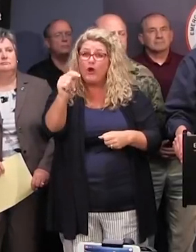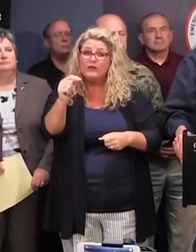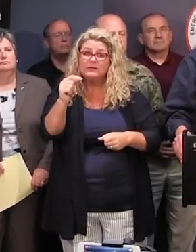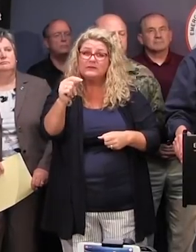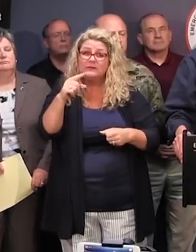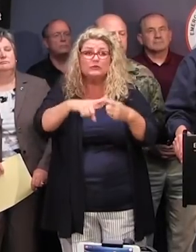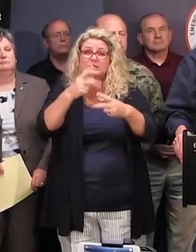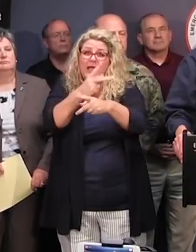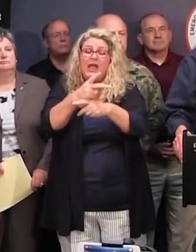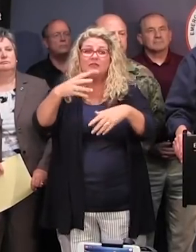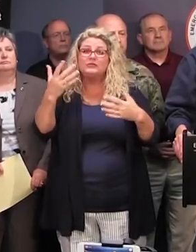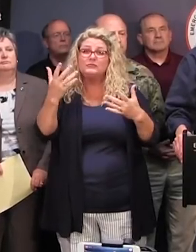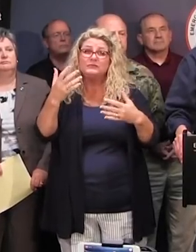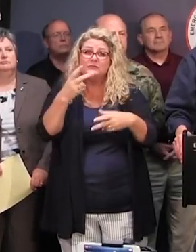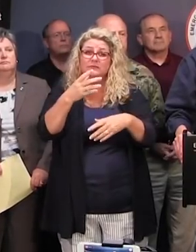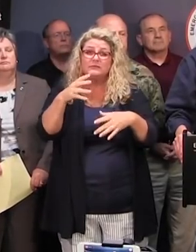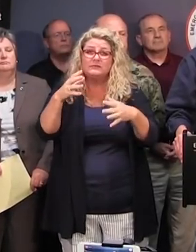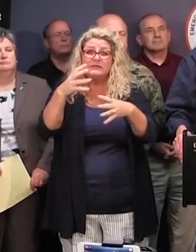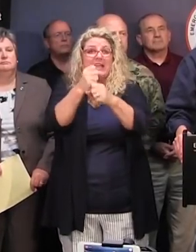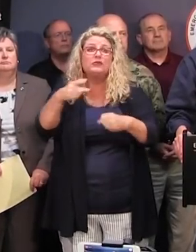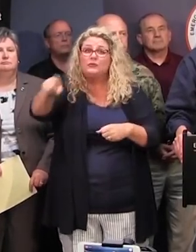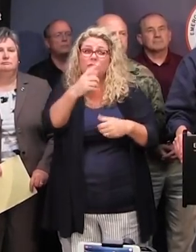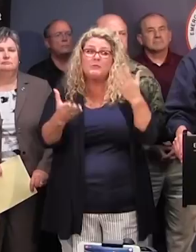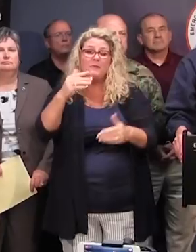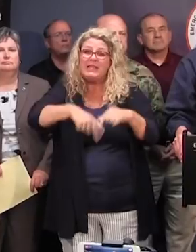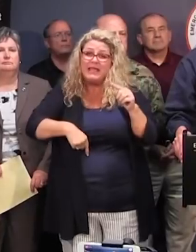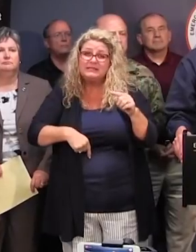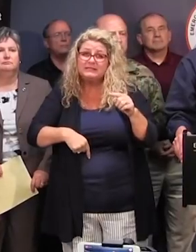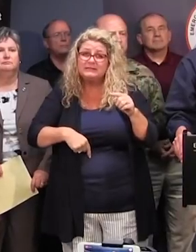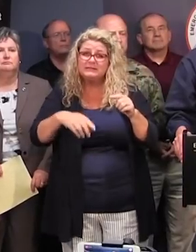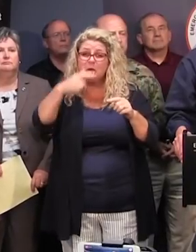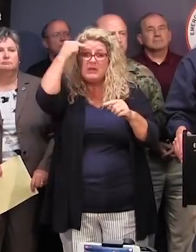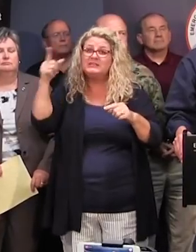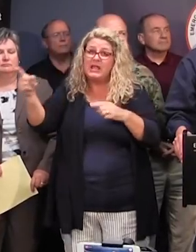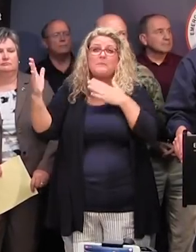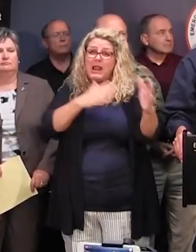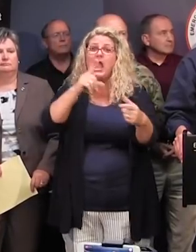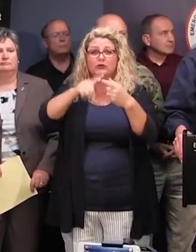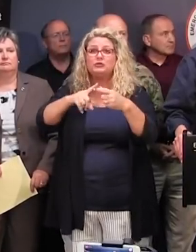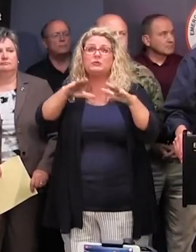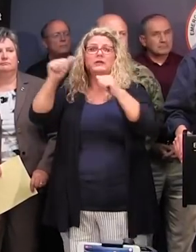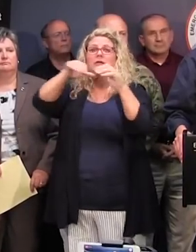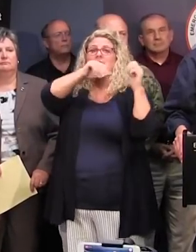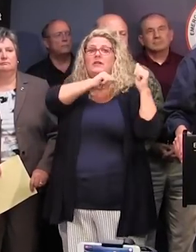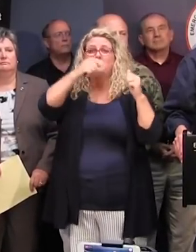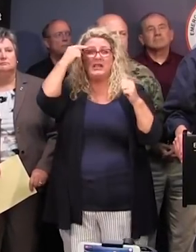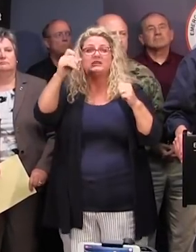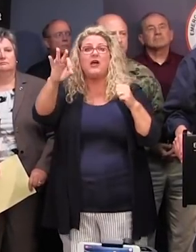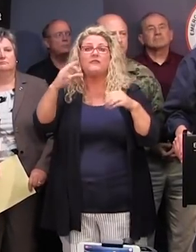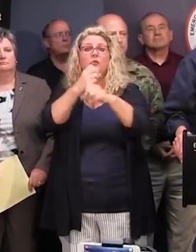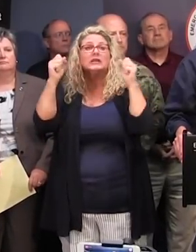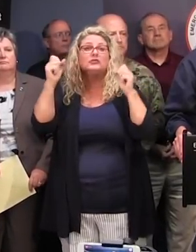It will be very difficult. In fact, we'll start pulling all of the assets out of there at some time because even the rescuers cannot